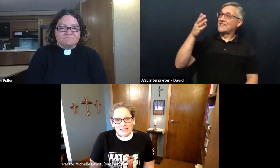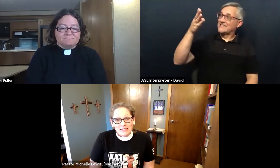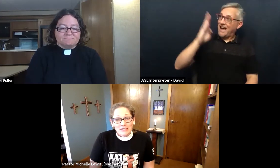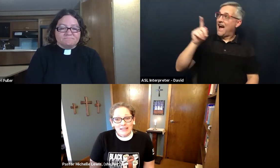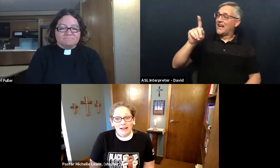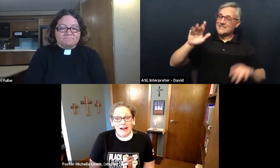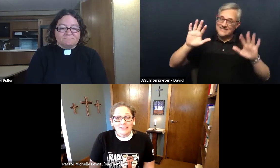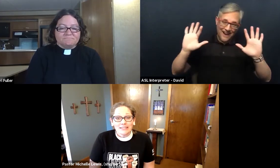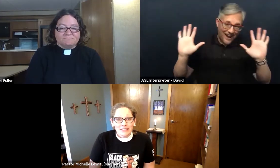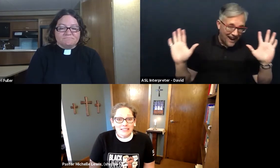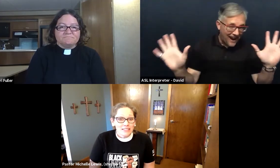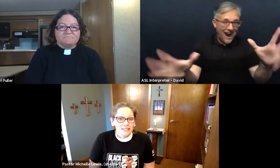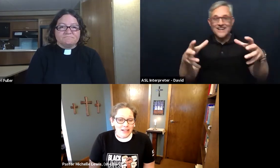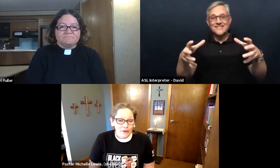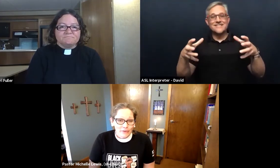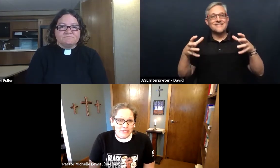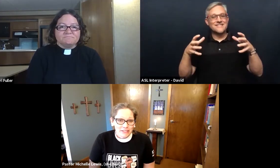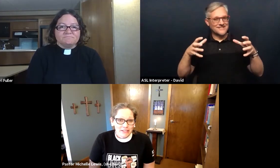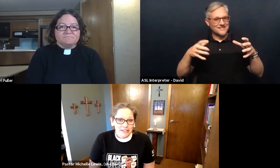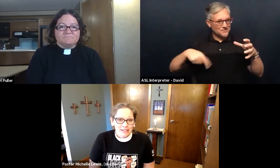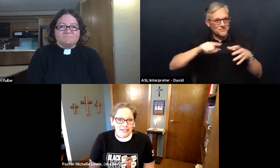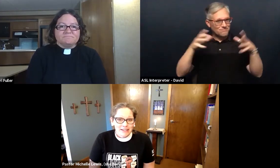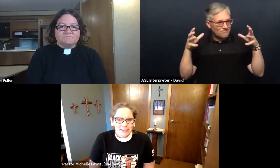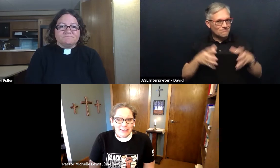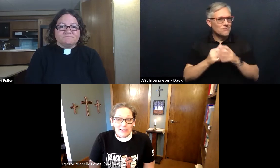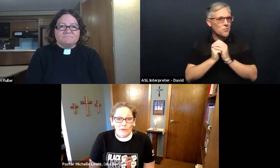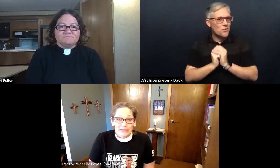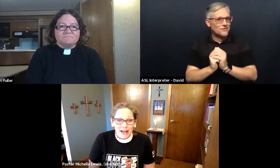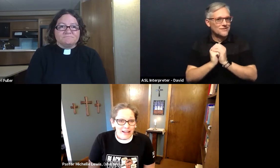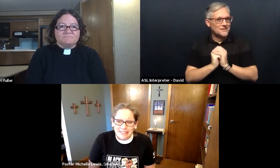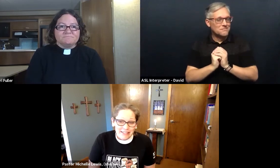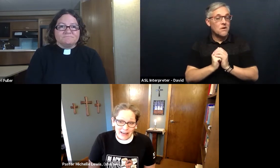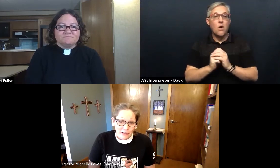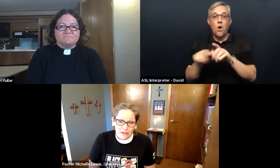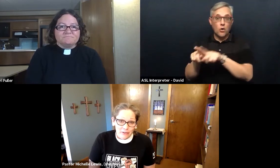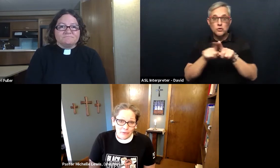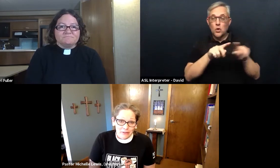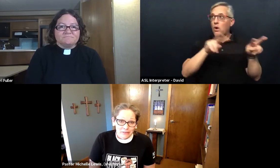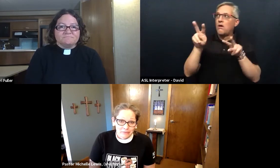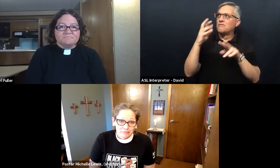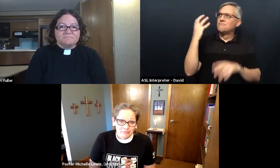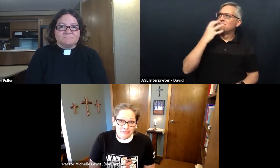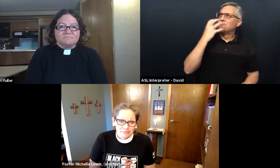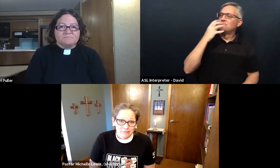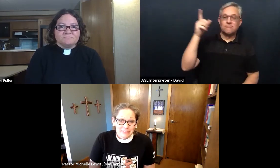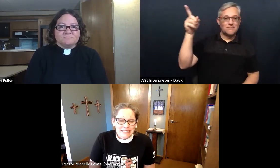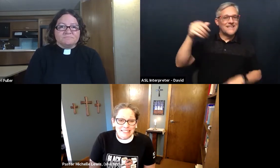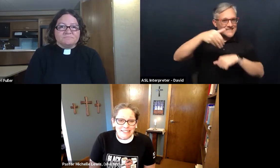that God sends us out we're not scattered in the world instead